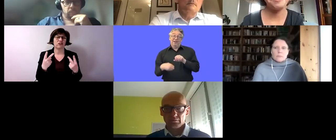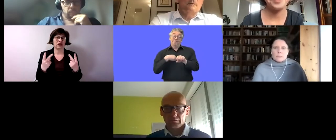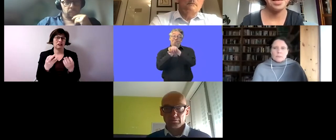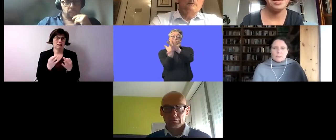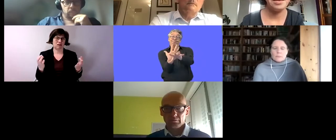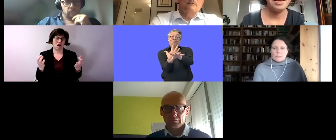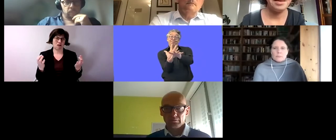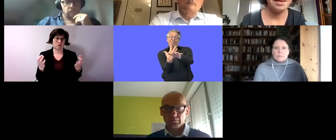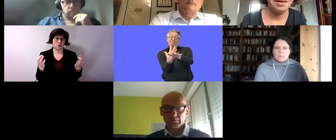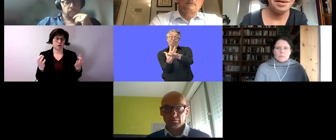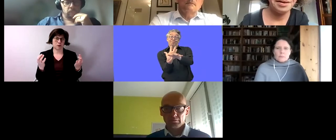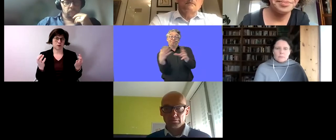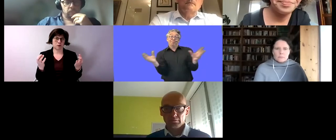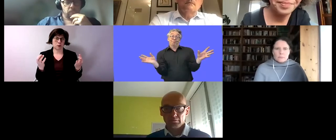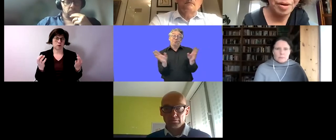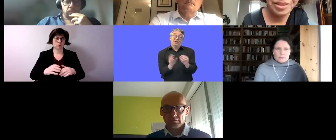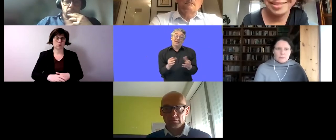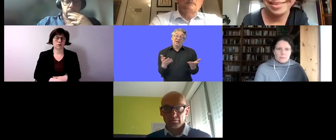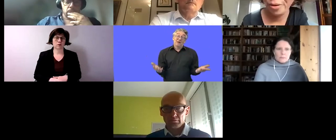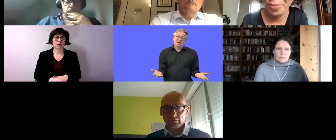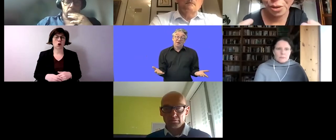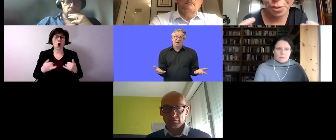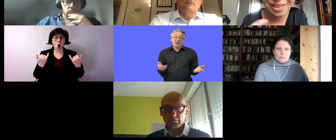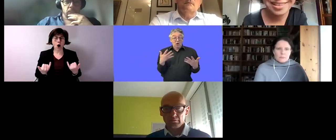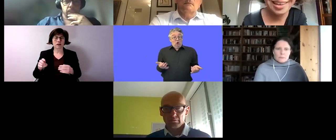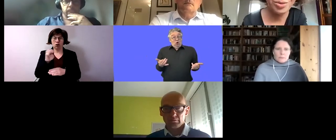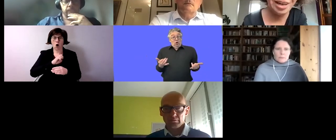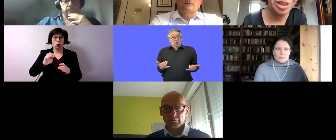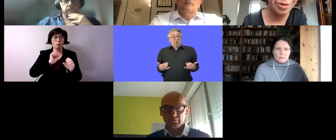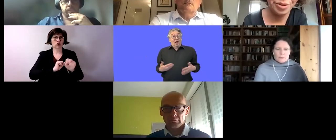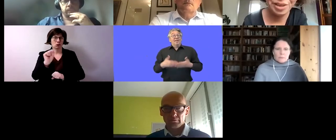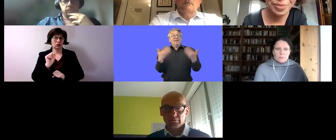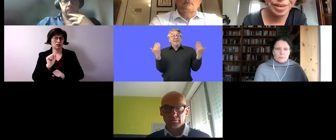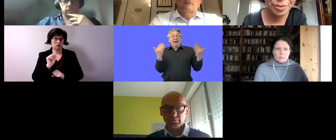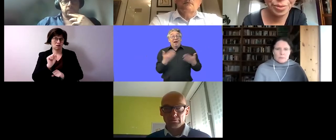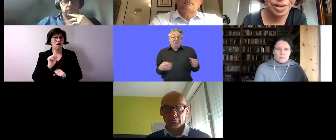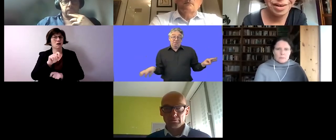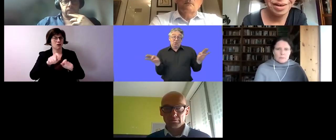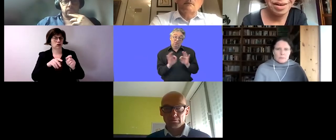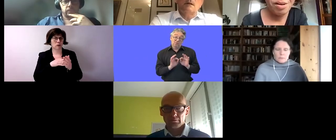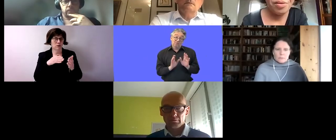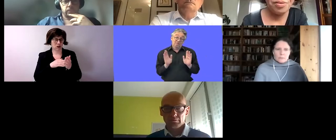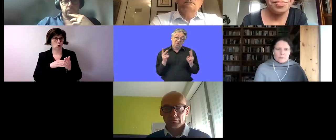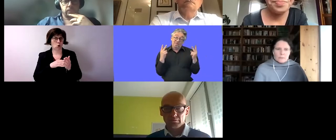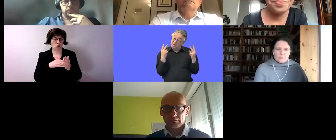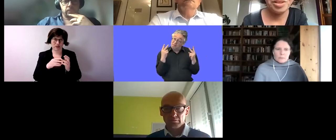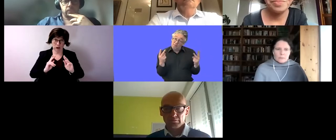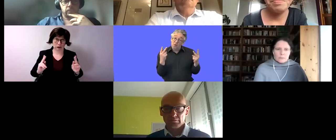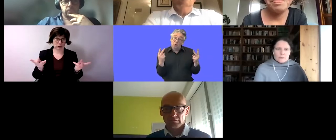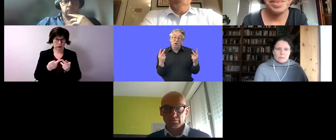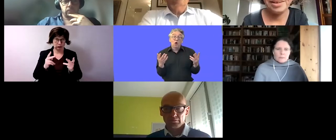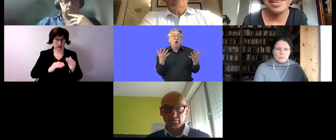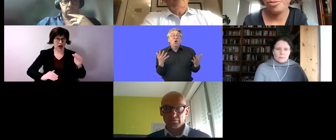on this very important day today today is the european protest day